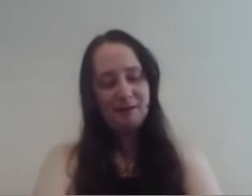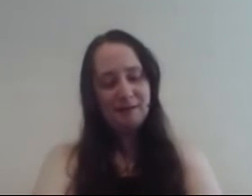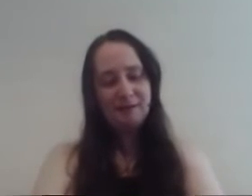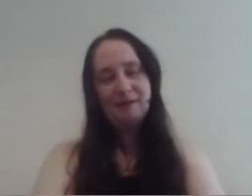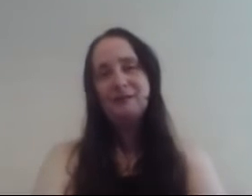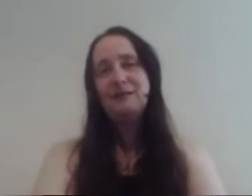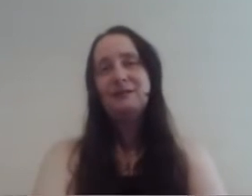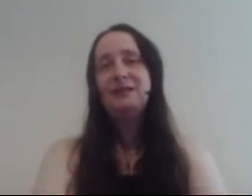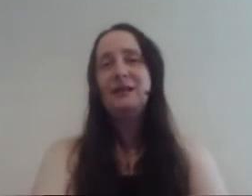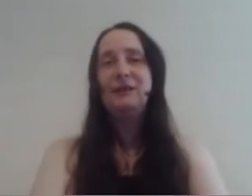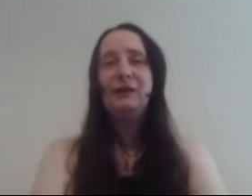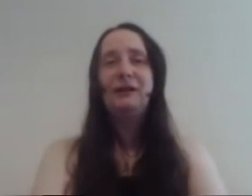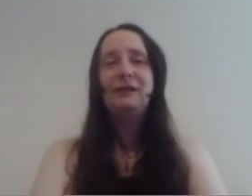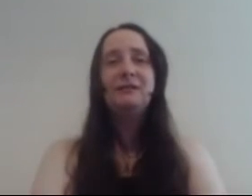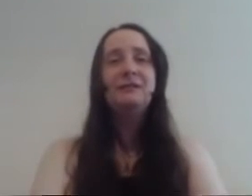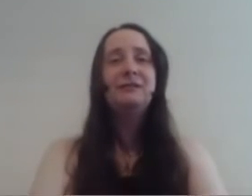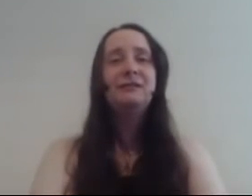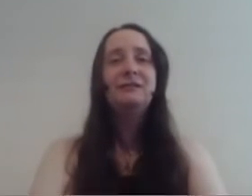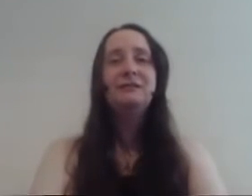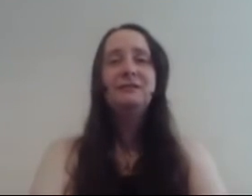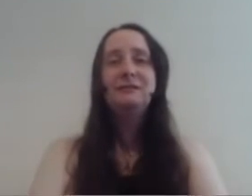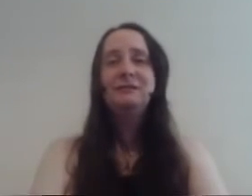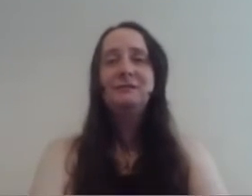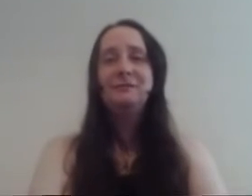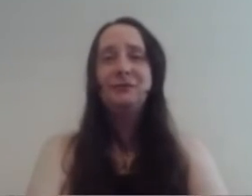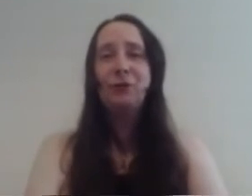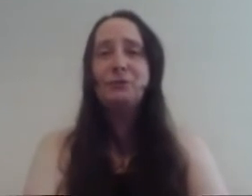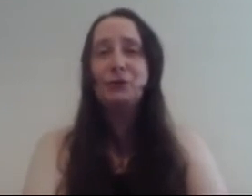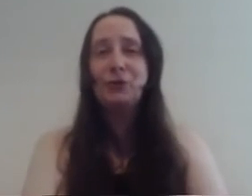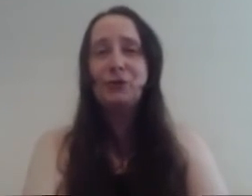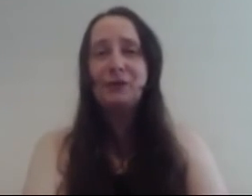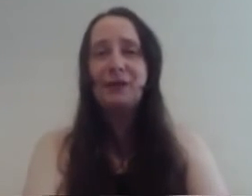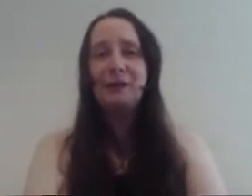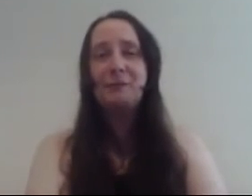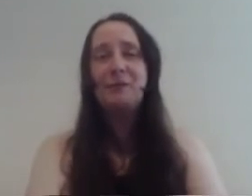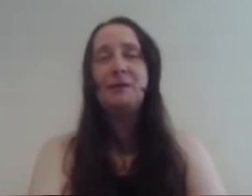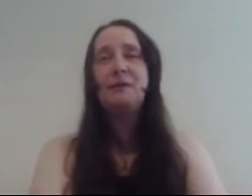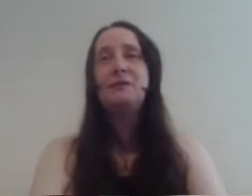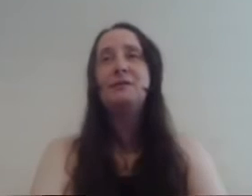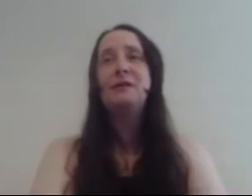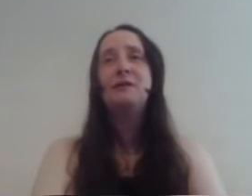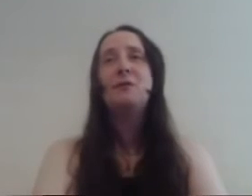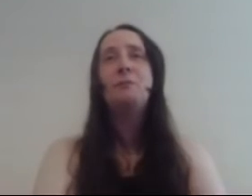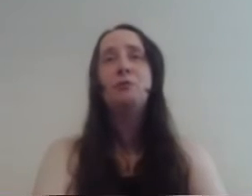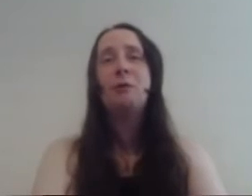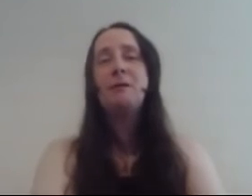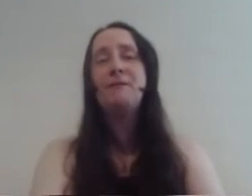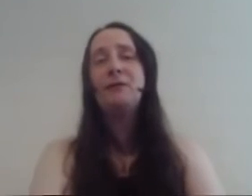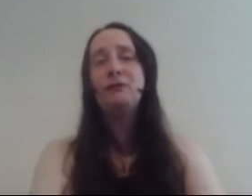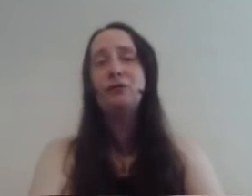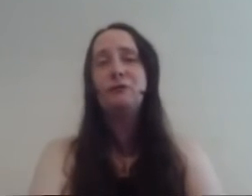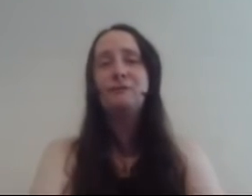maybe I don't know I hope so then there rumples my mother and then